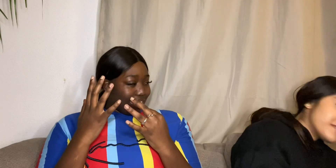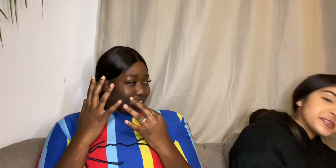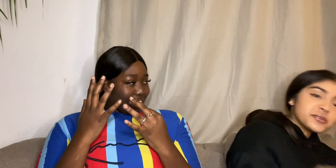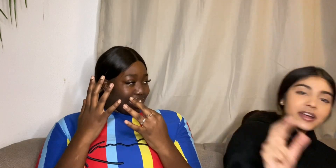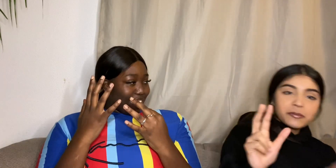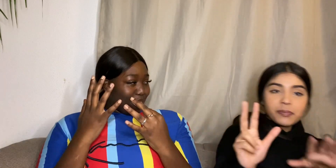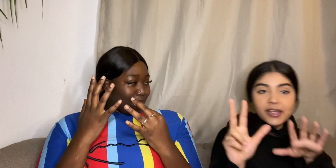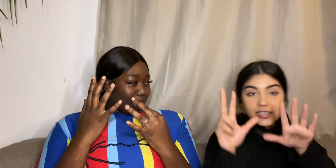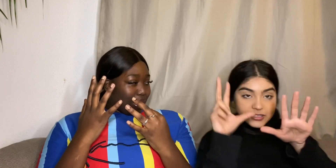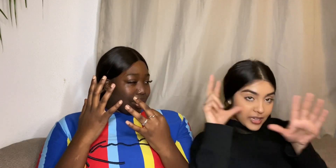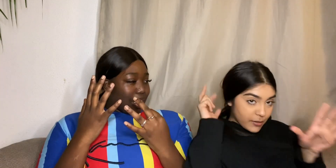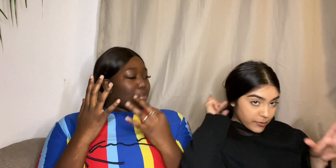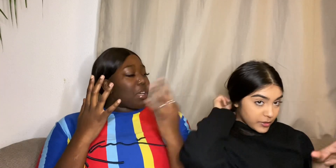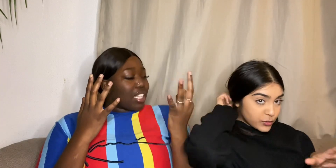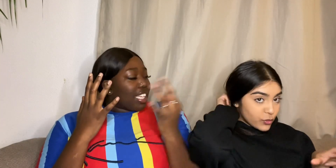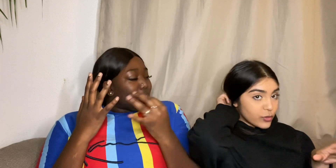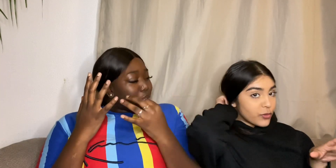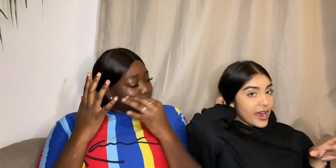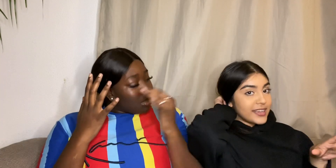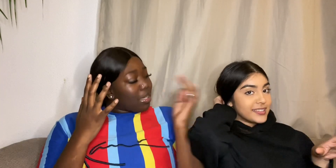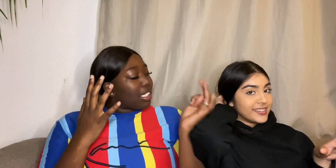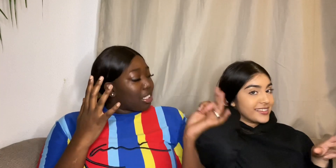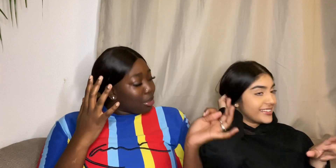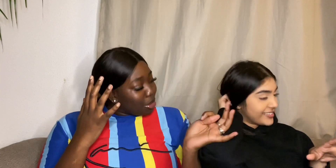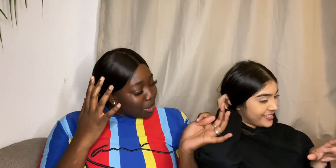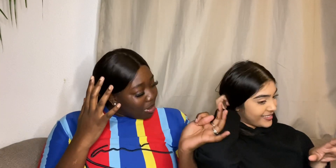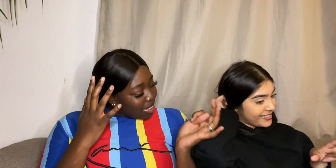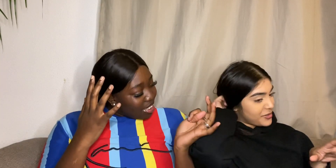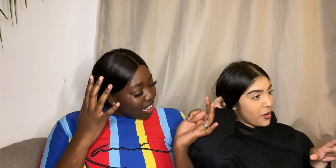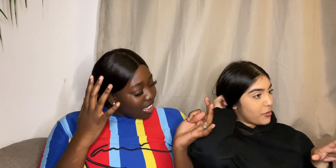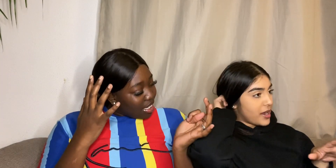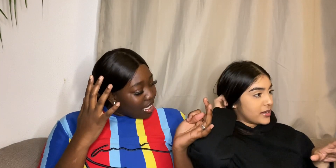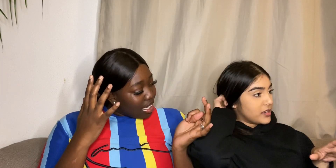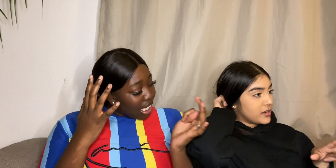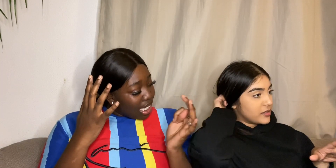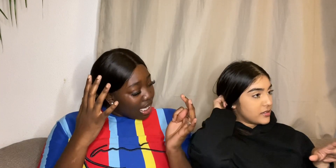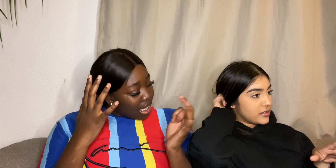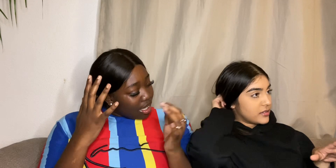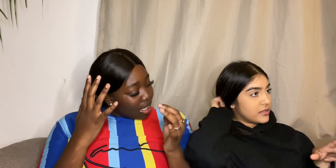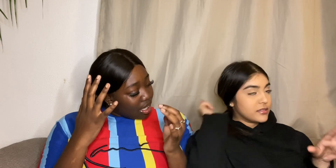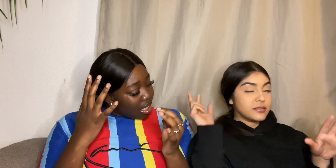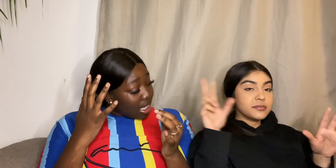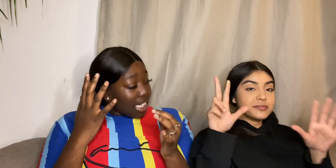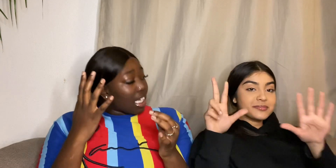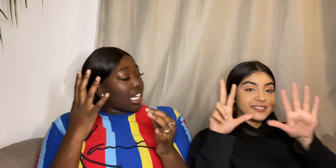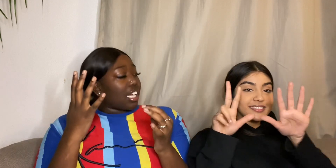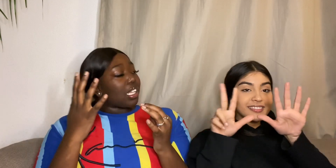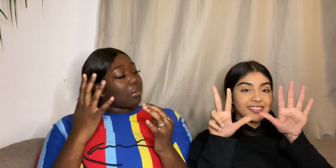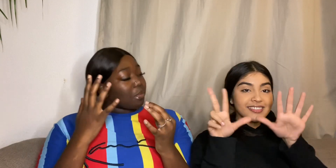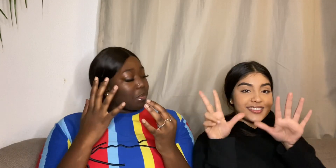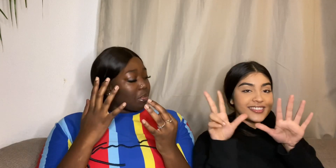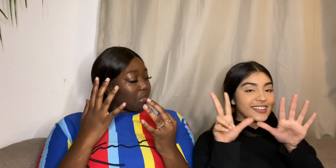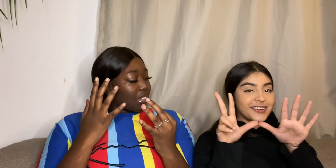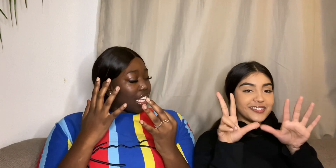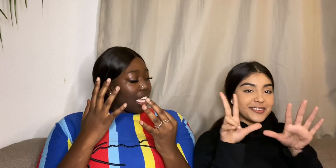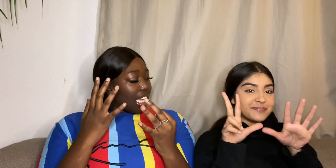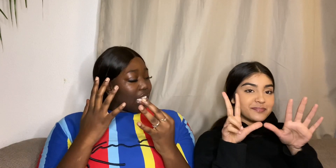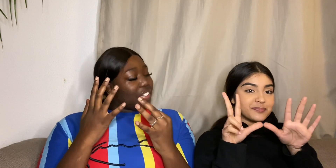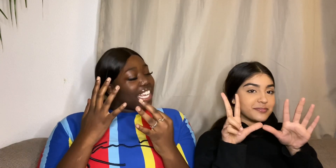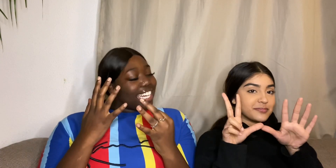you want to play this game but did you but did you too no i didn't you didn't get locked up so you didn't